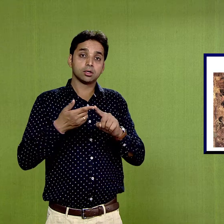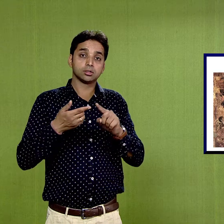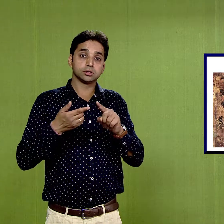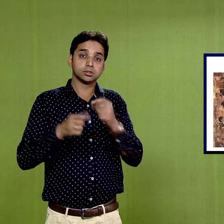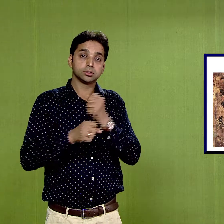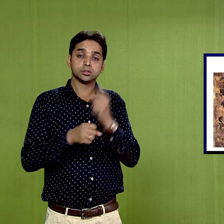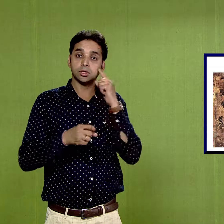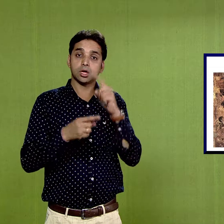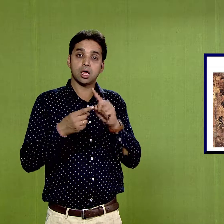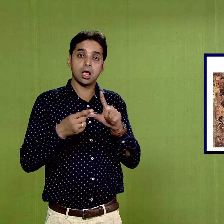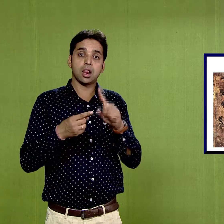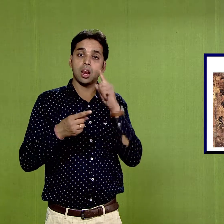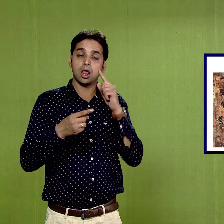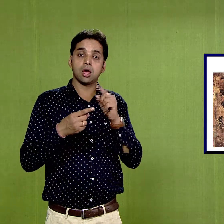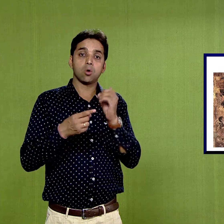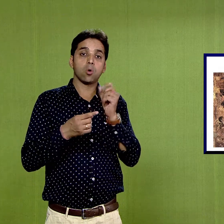the life of the Buddha.